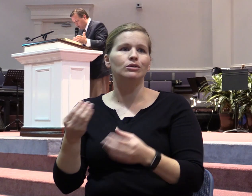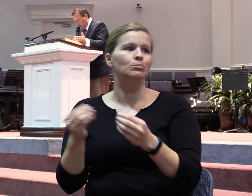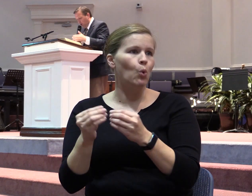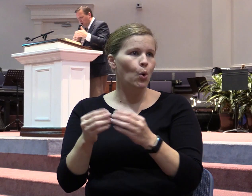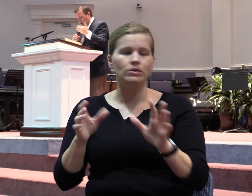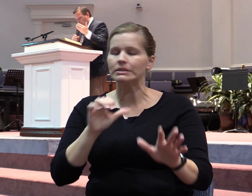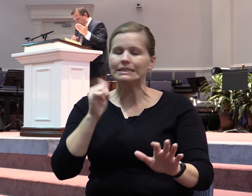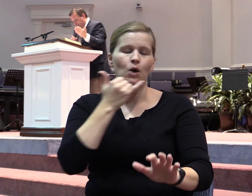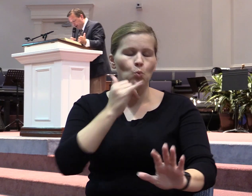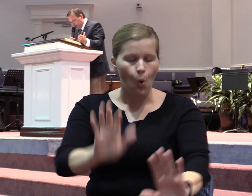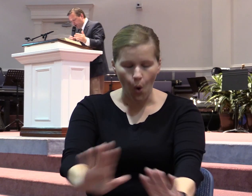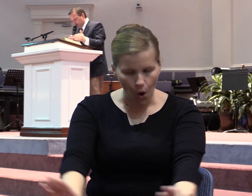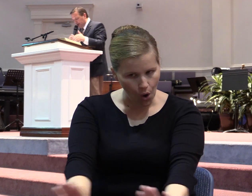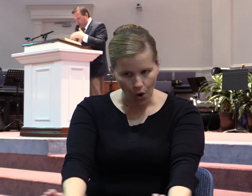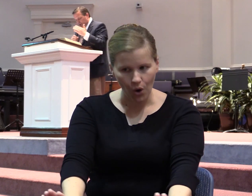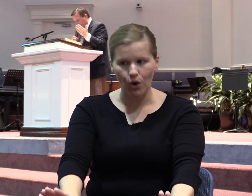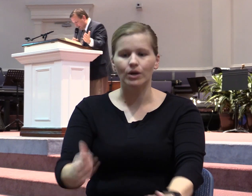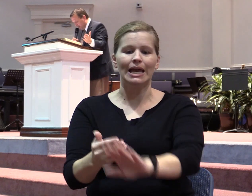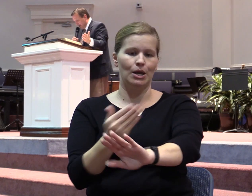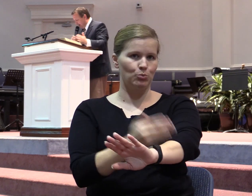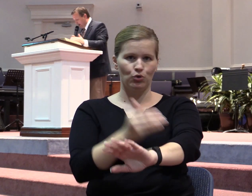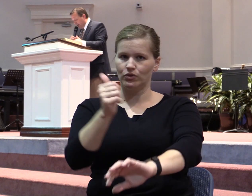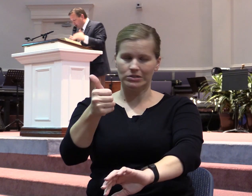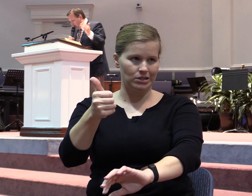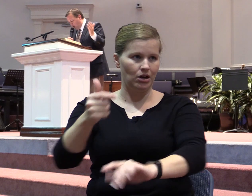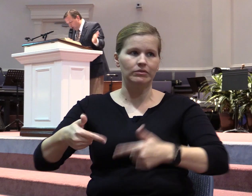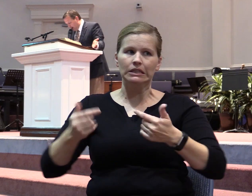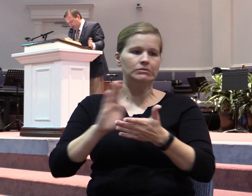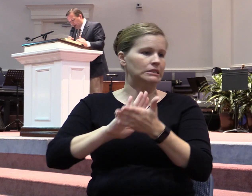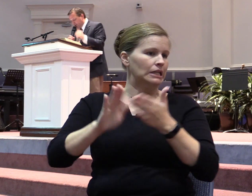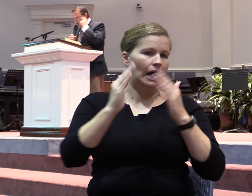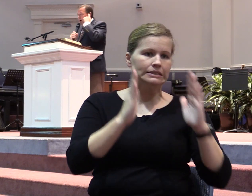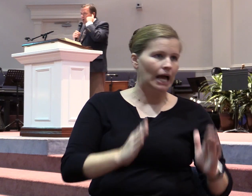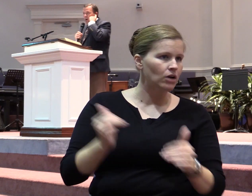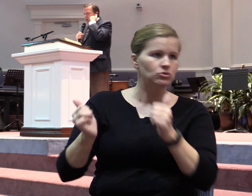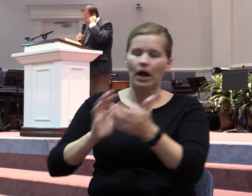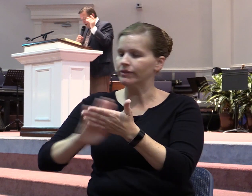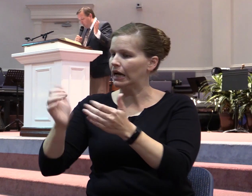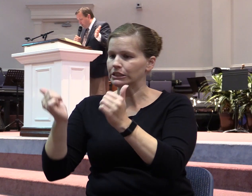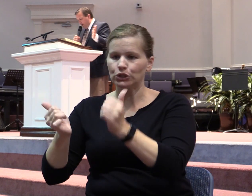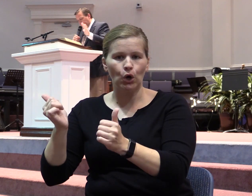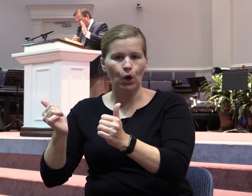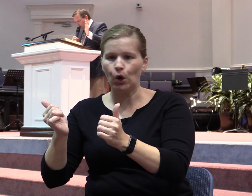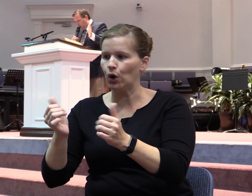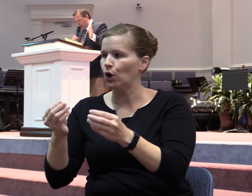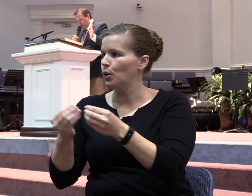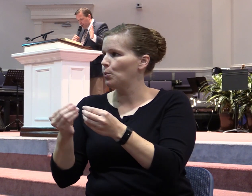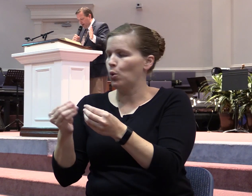wrong with wanting to better yourself or to live in a nicer home or drive a nicer car or make more money. Nothing wrong with all that.